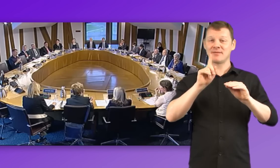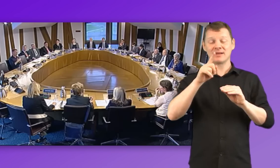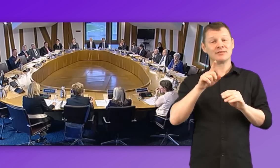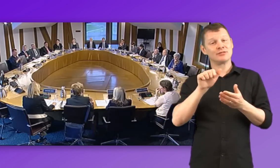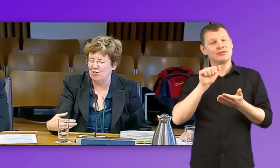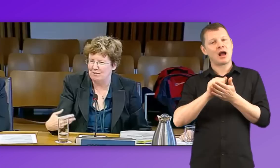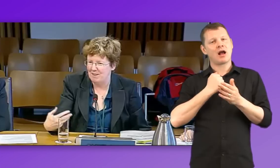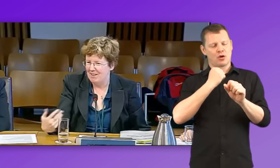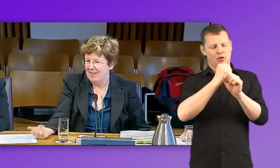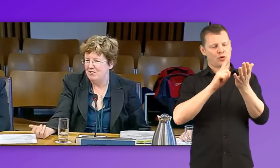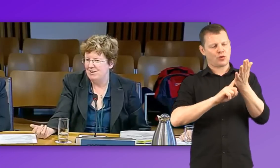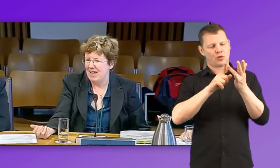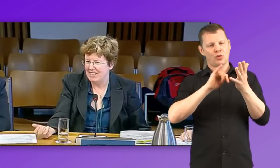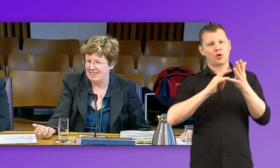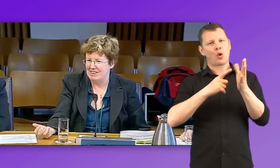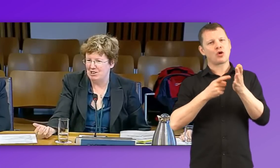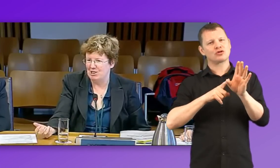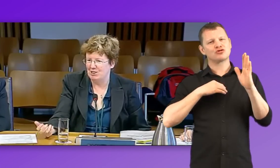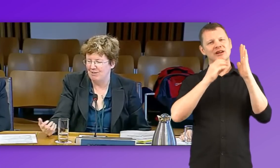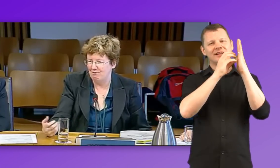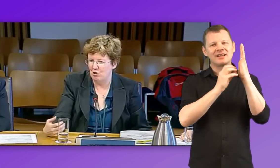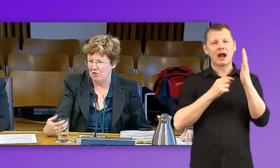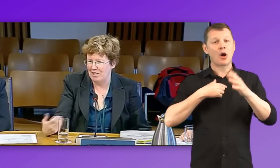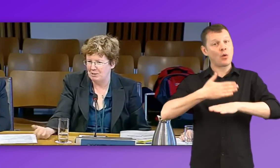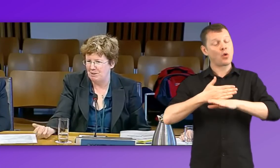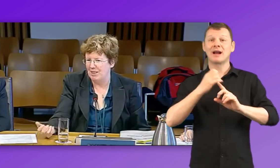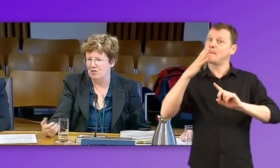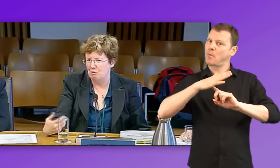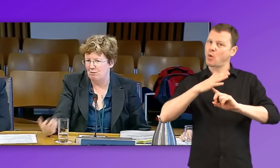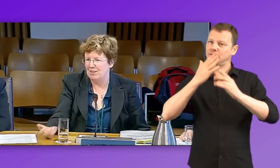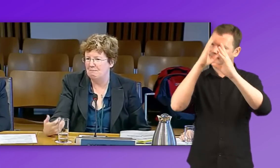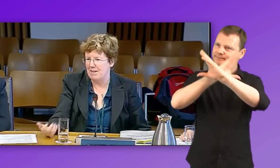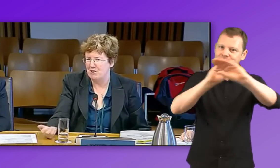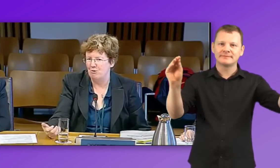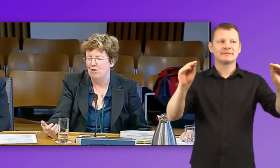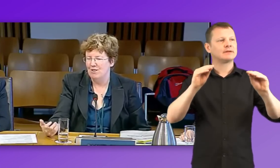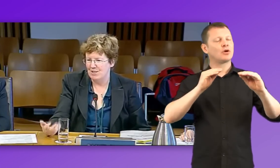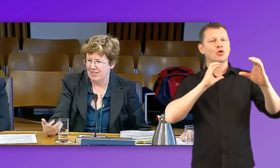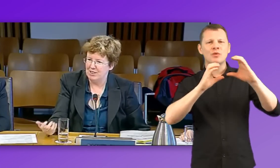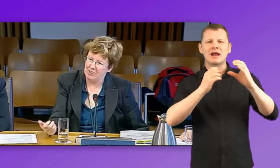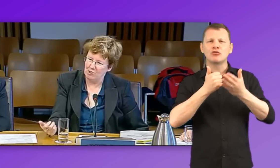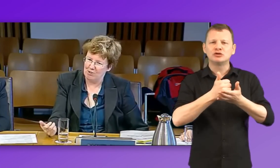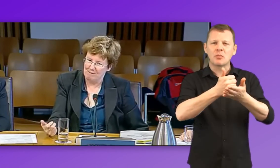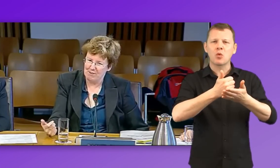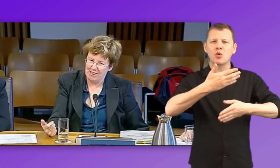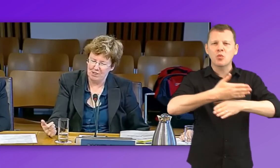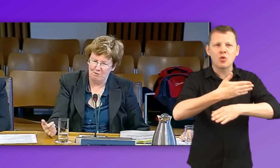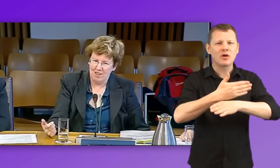is really important in telling teachers of deaf children and communication support workers about new signs and concepts that they can use.